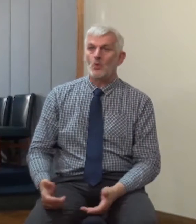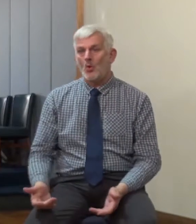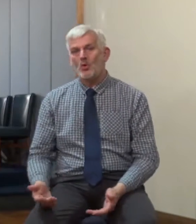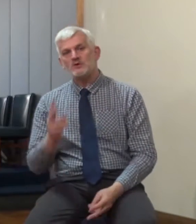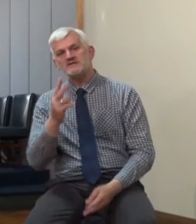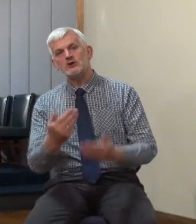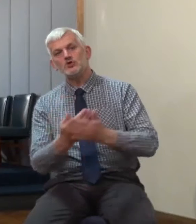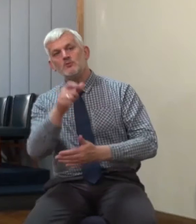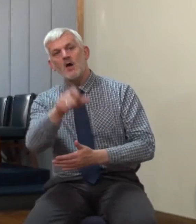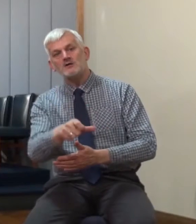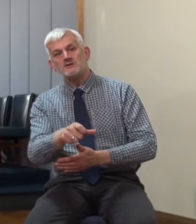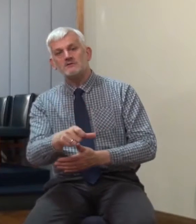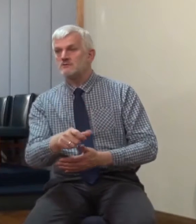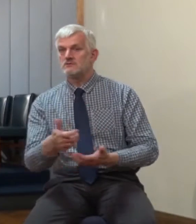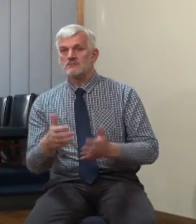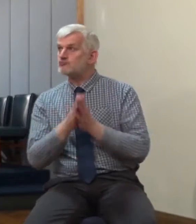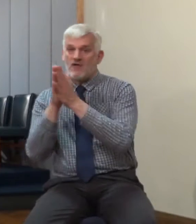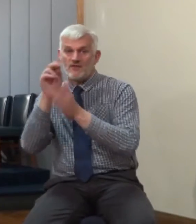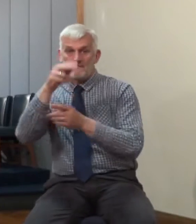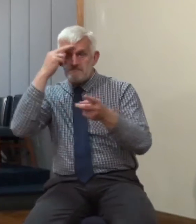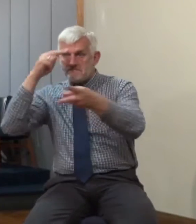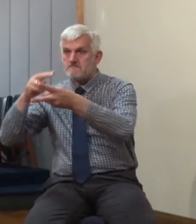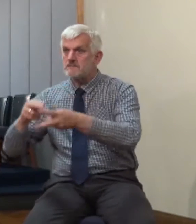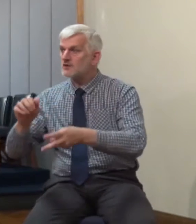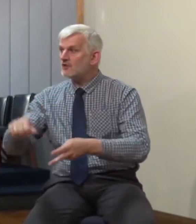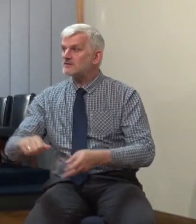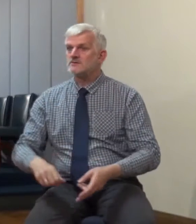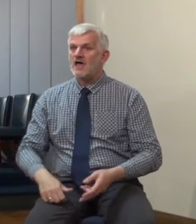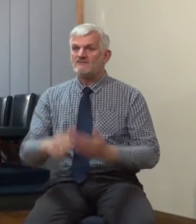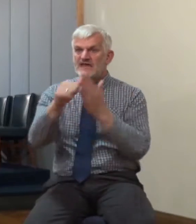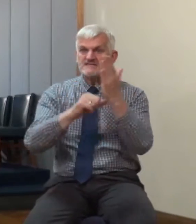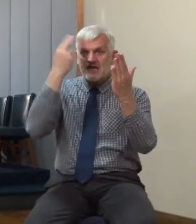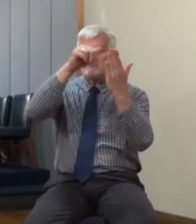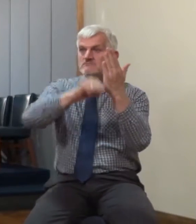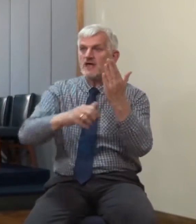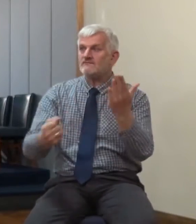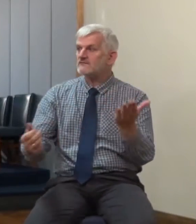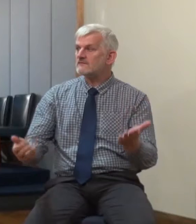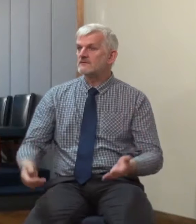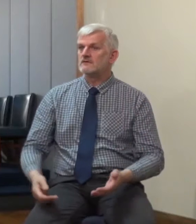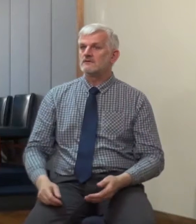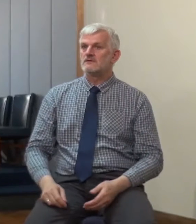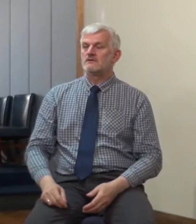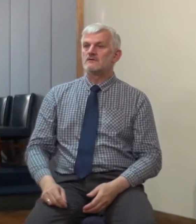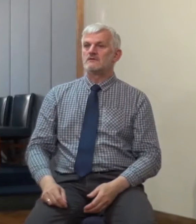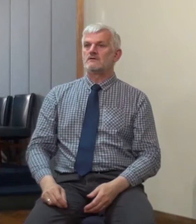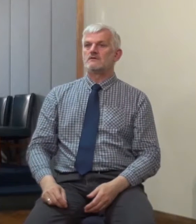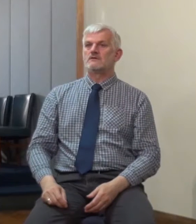who need to pray for quite so often people are merely critical of young Christians who take a